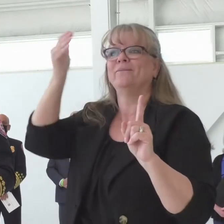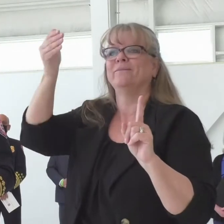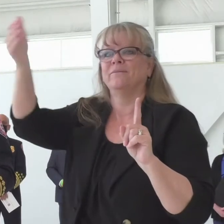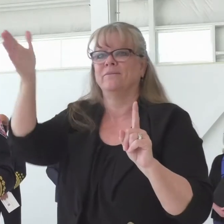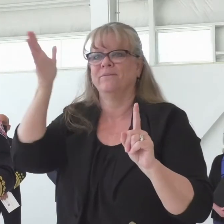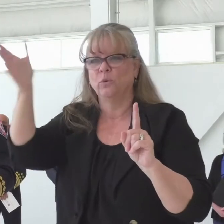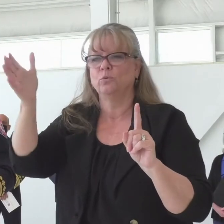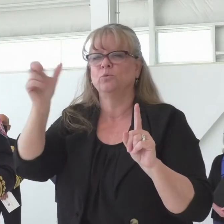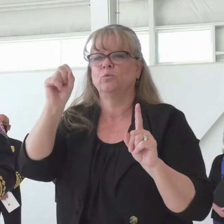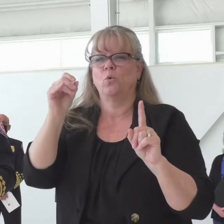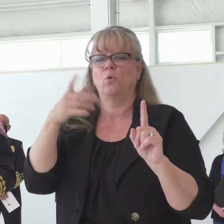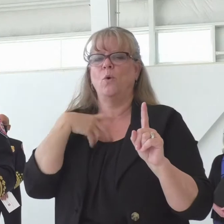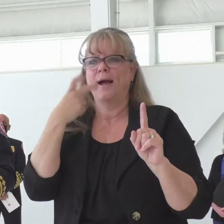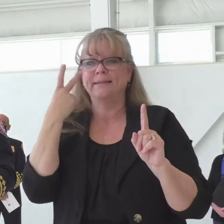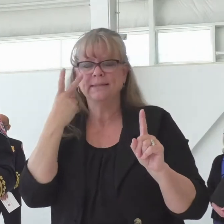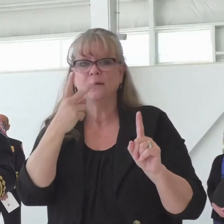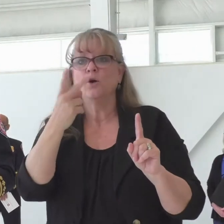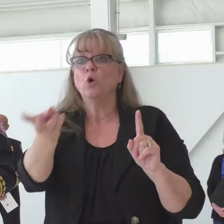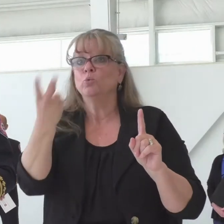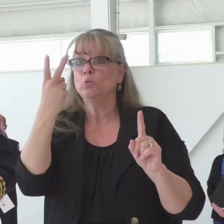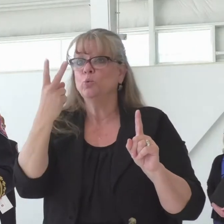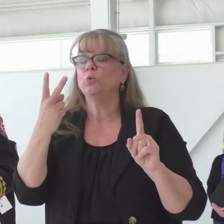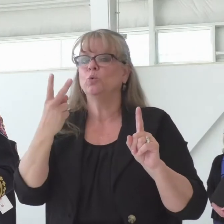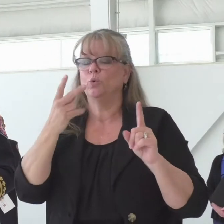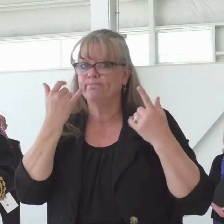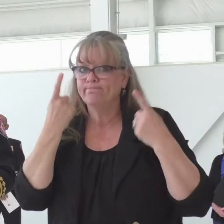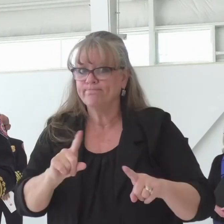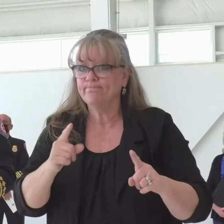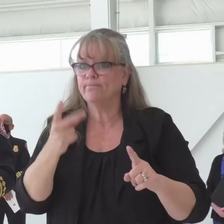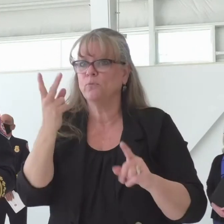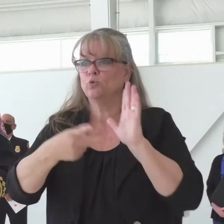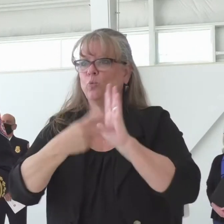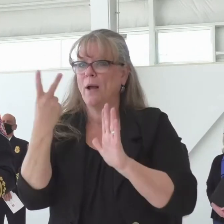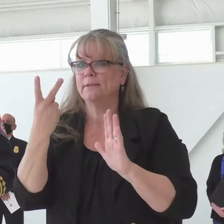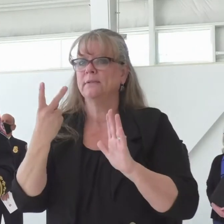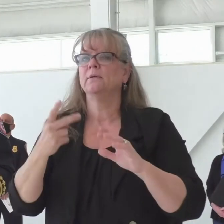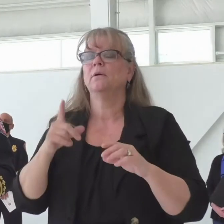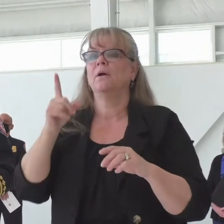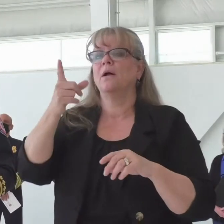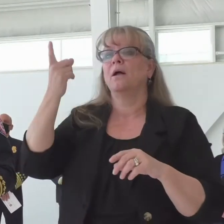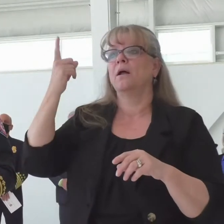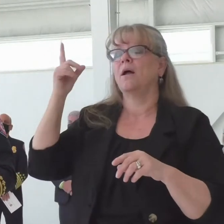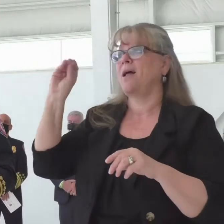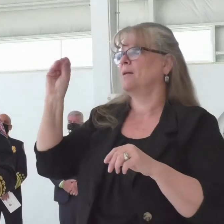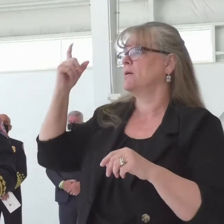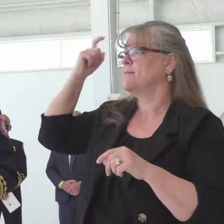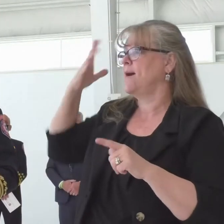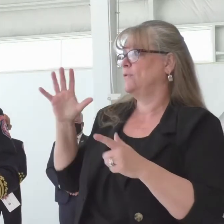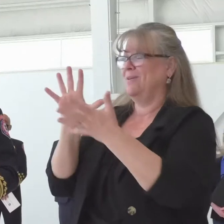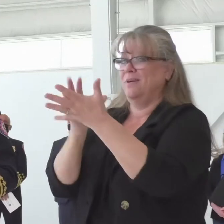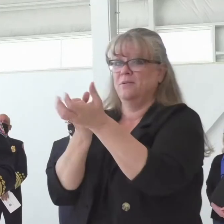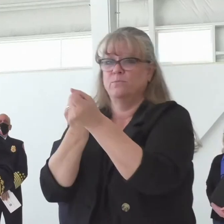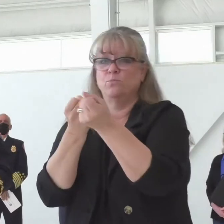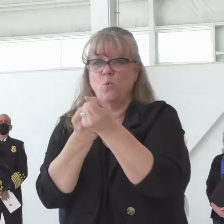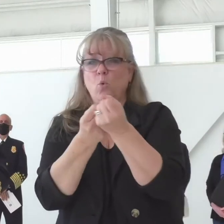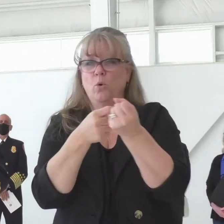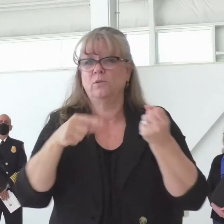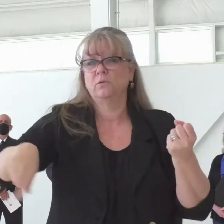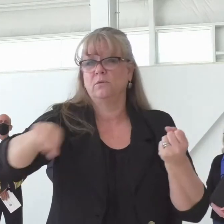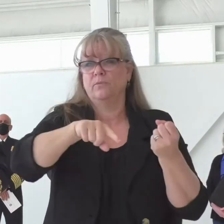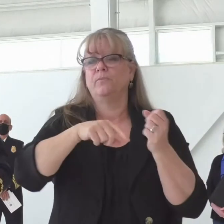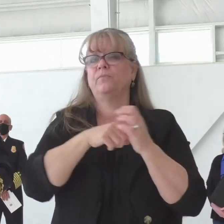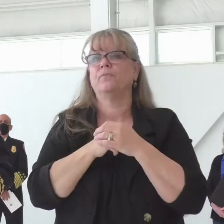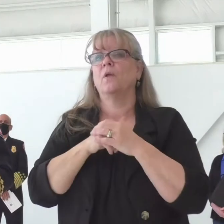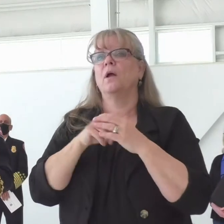Colorado Fire Commission and support from the governor's office and the state legislature. As the state's lead fire agency,